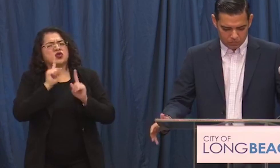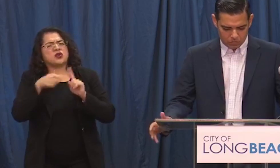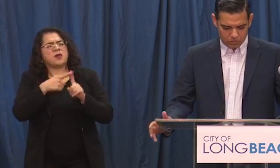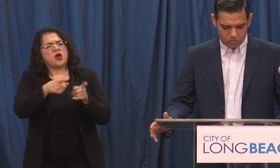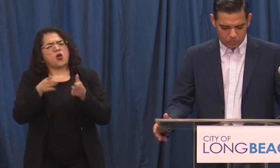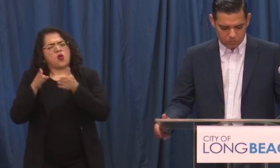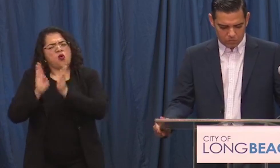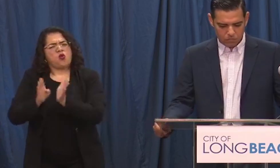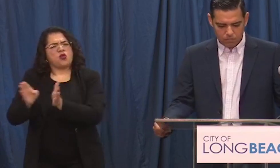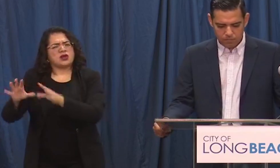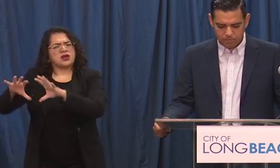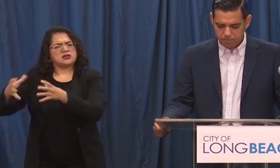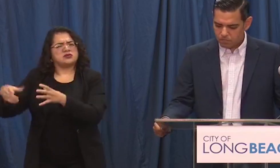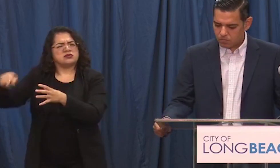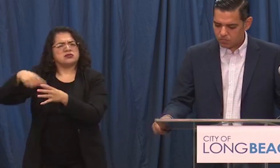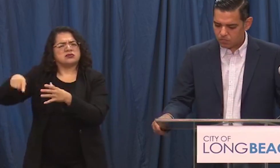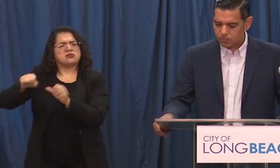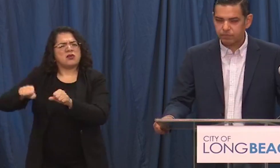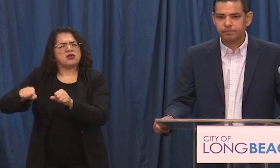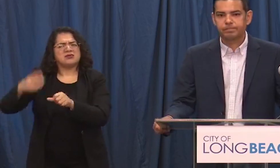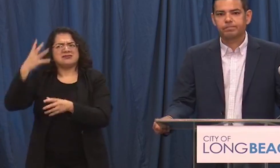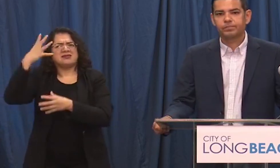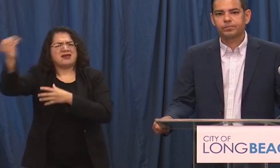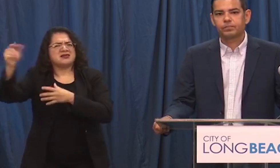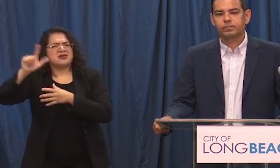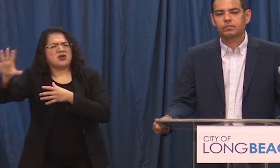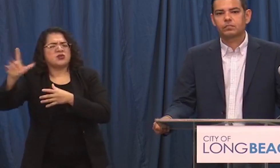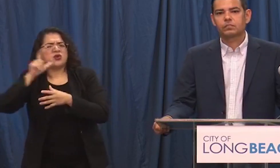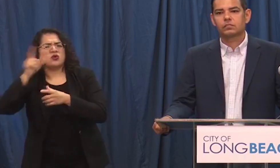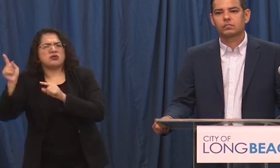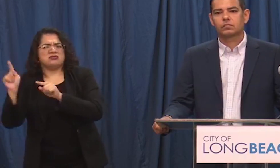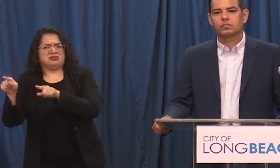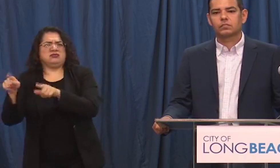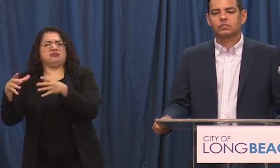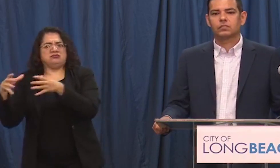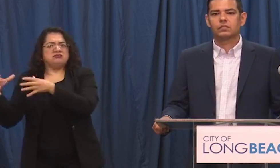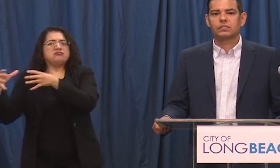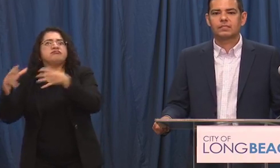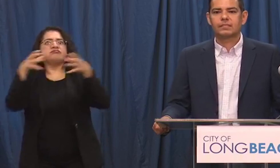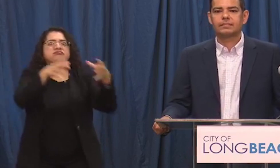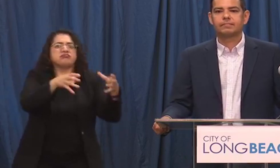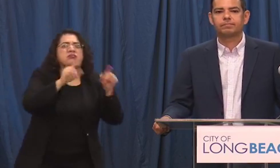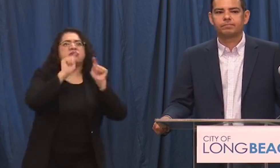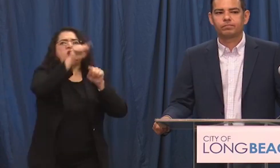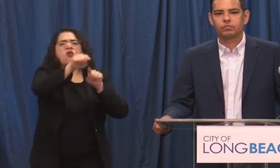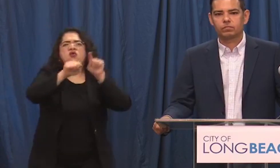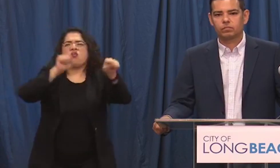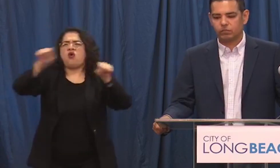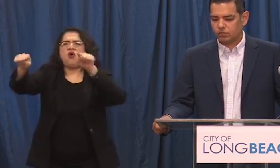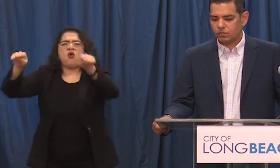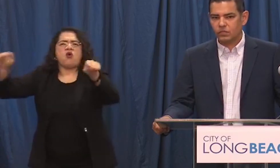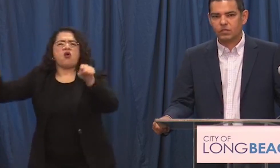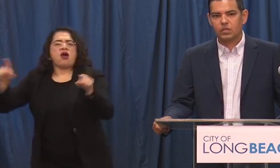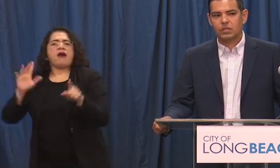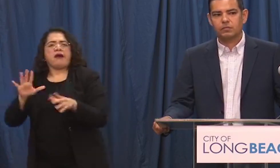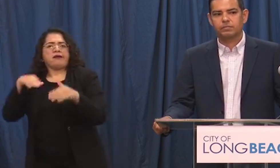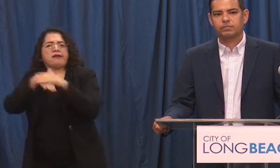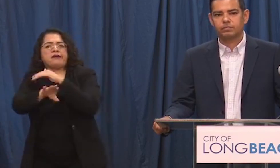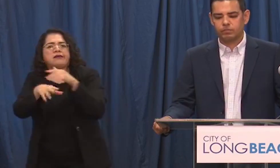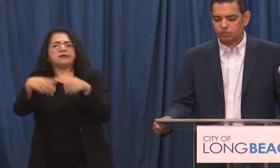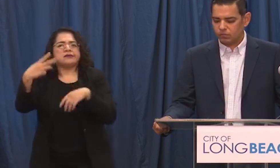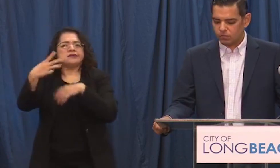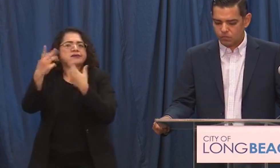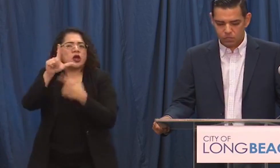groups possibly from outside long beach who've hit other cities being involved in the looting can you just elaborate on that or